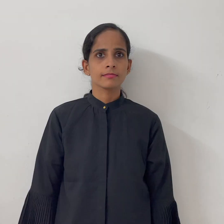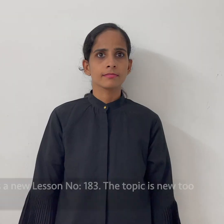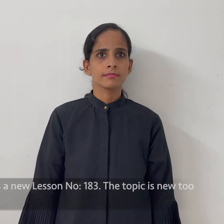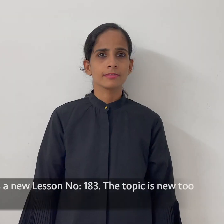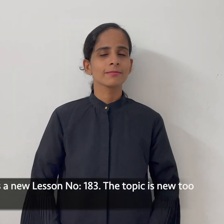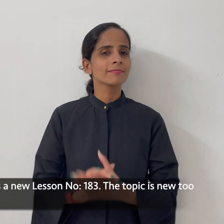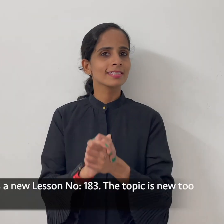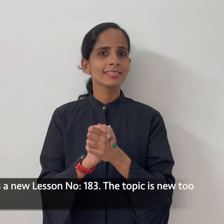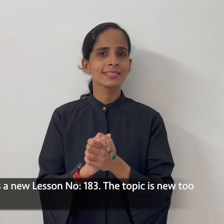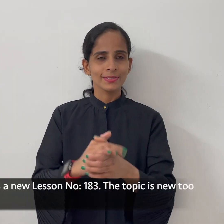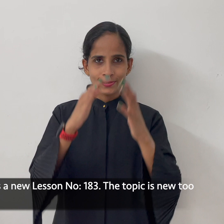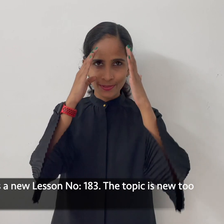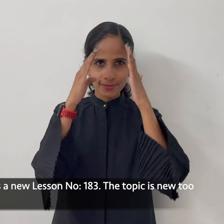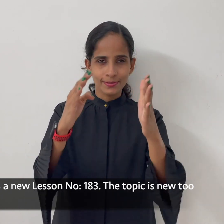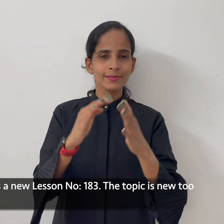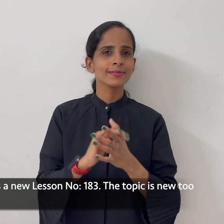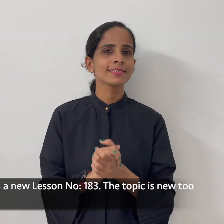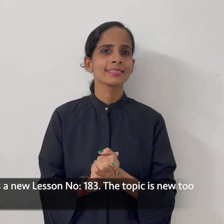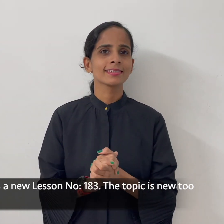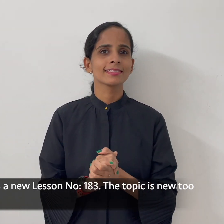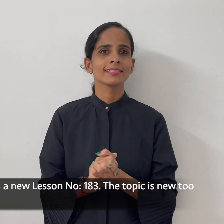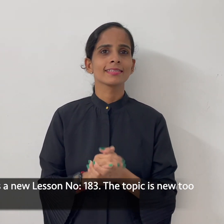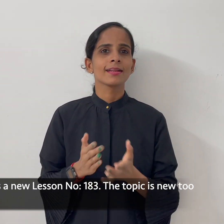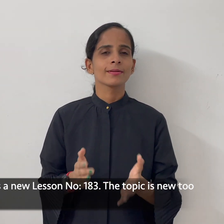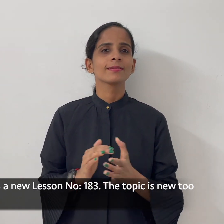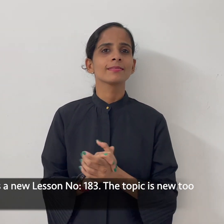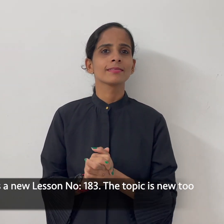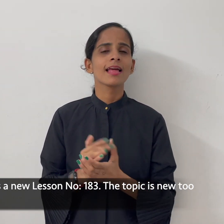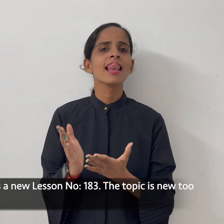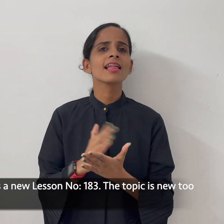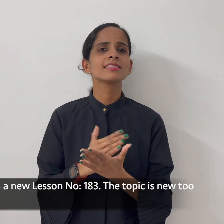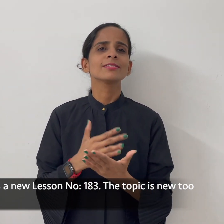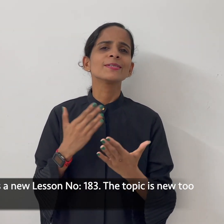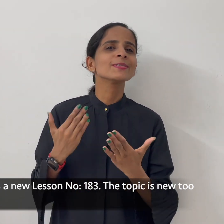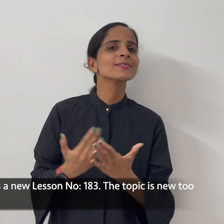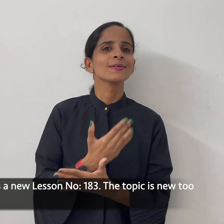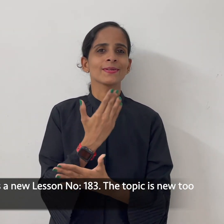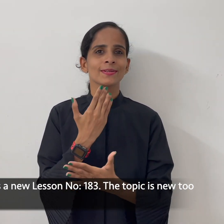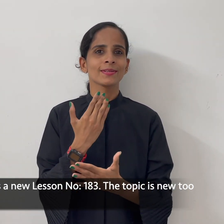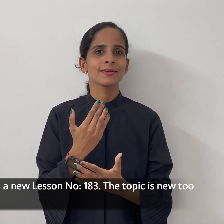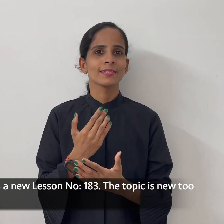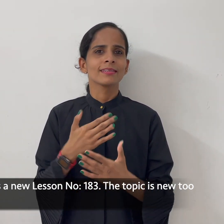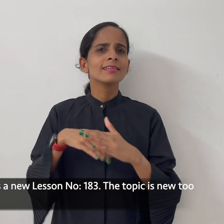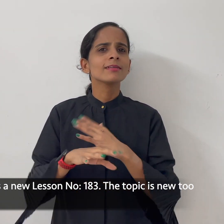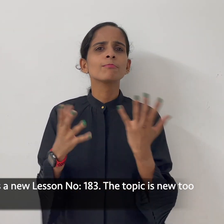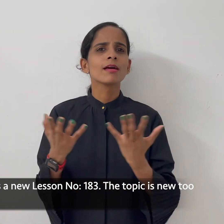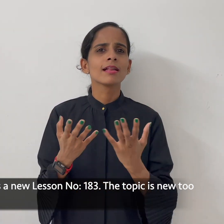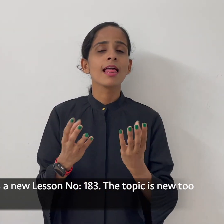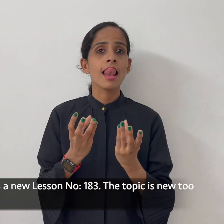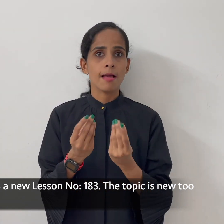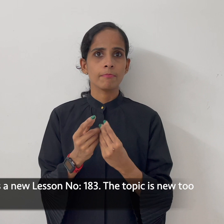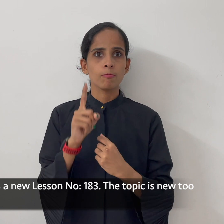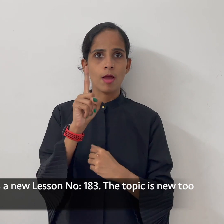friends hello this is a new lesson number 183